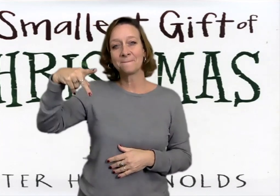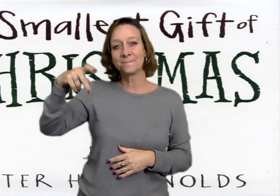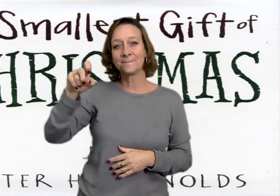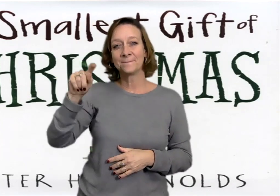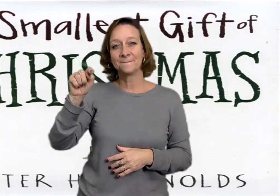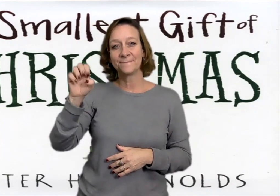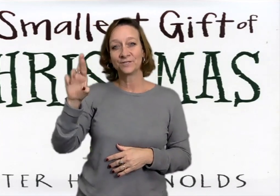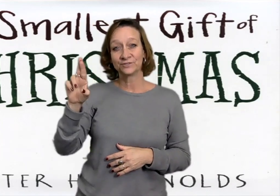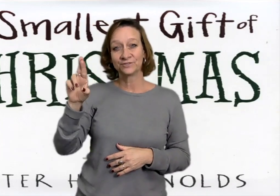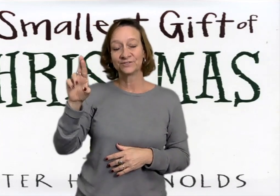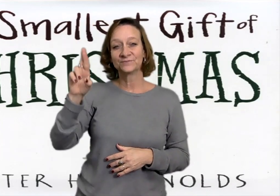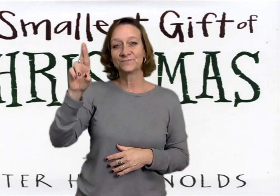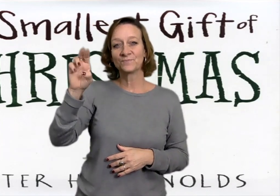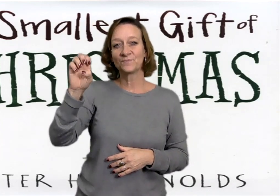by Peter Reynolds.